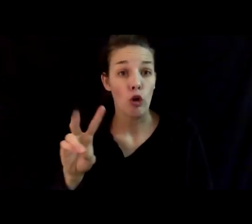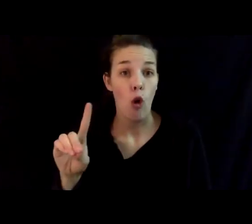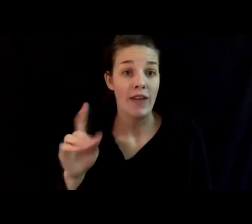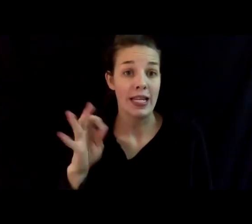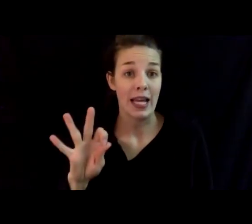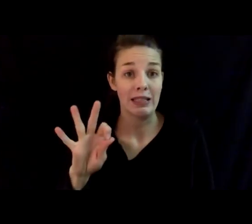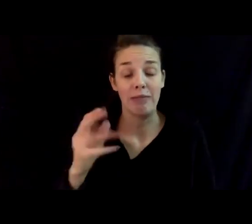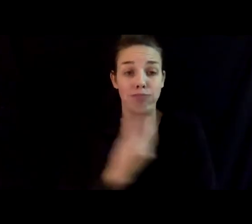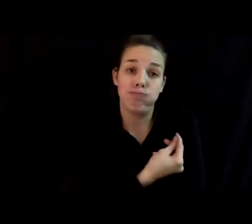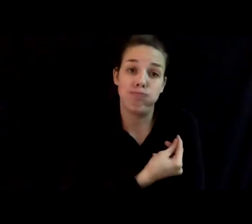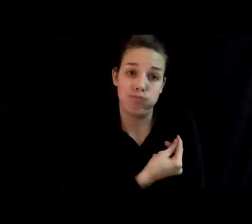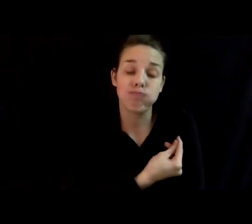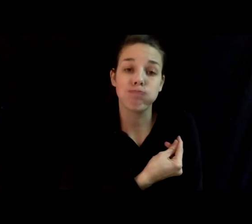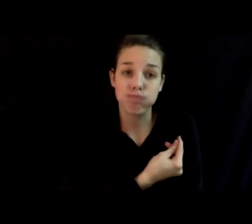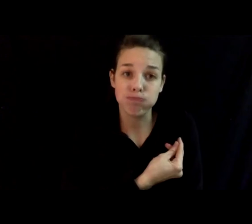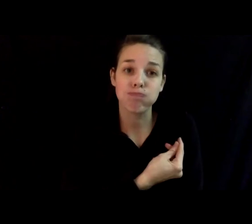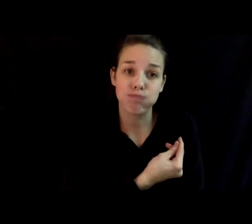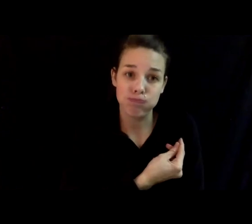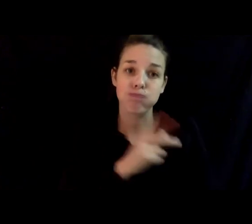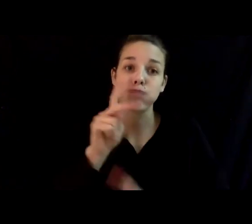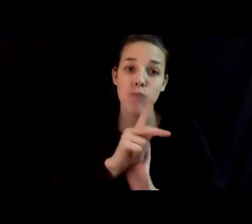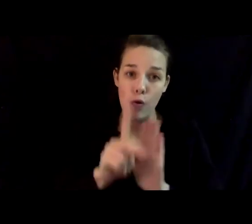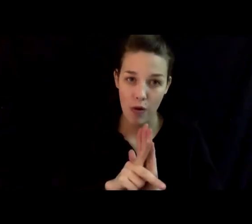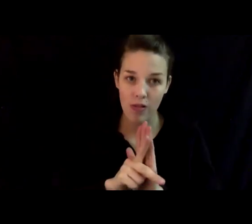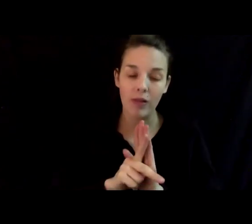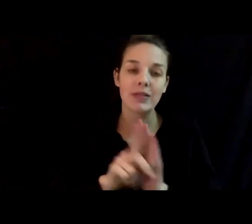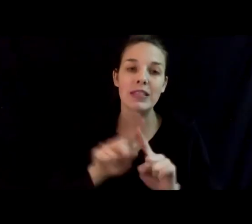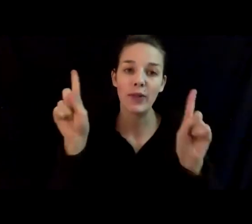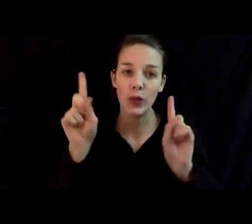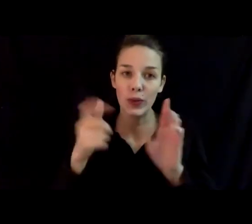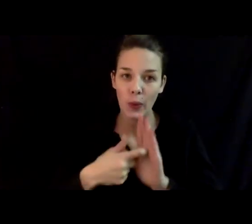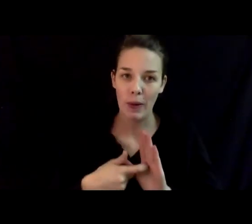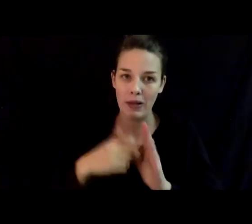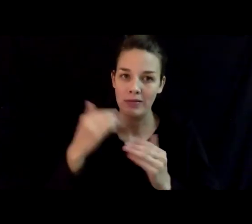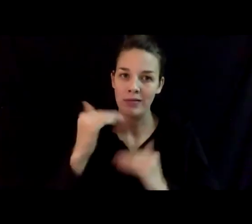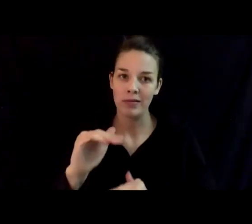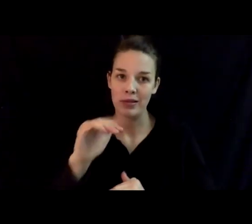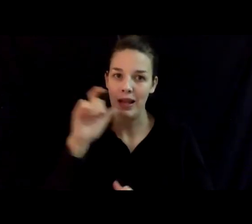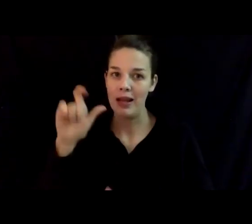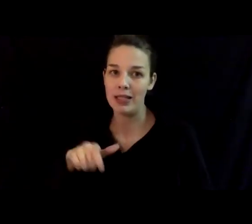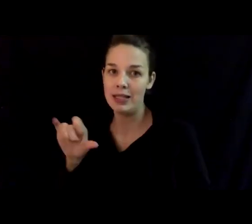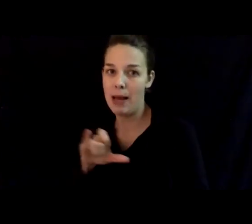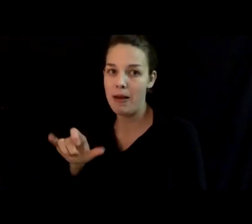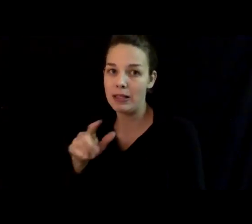vaccine protocol includes requirements not necessary for the flu,